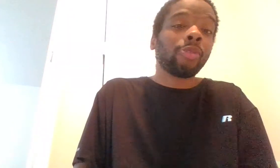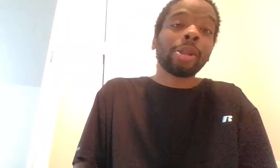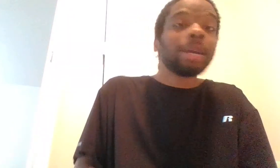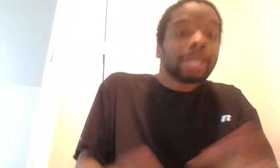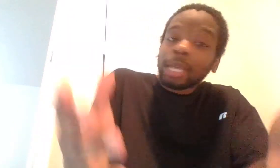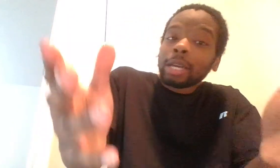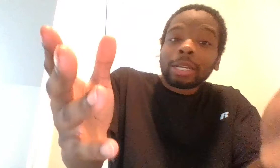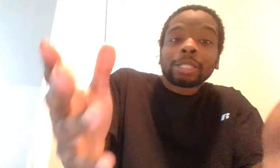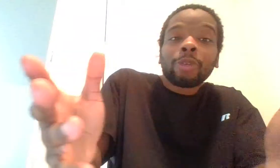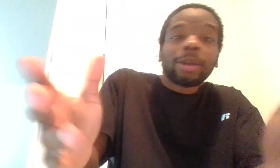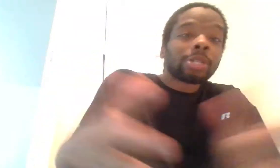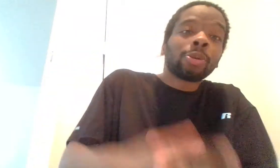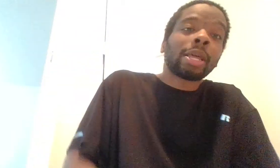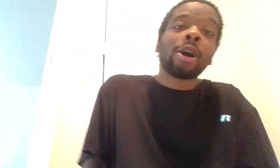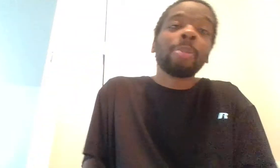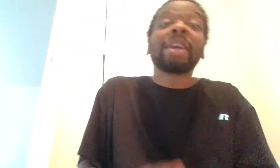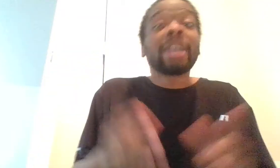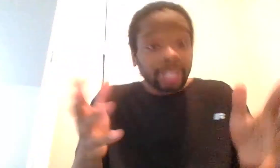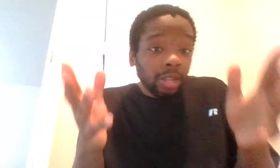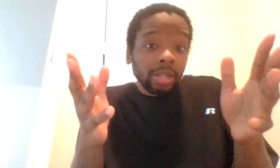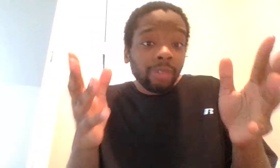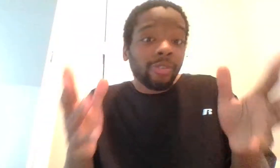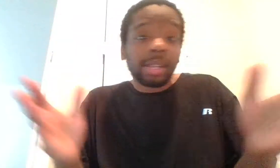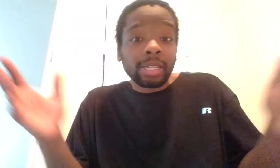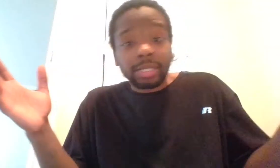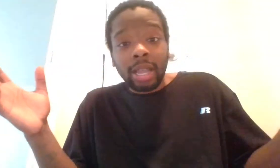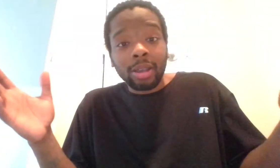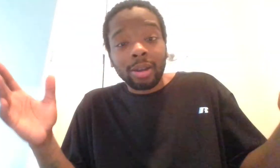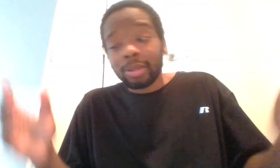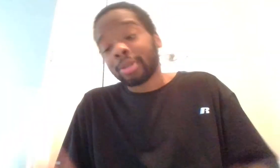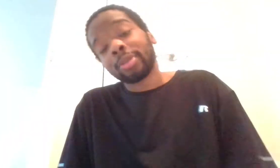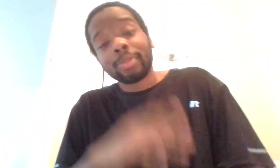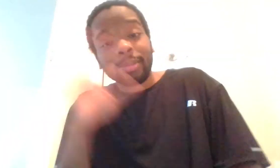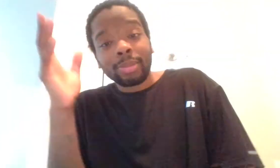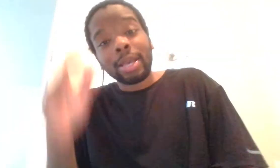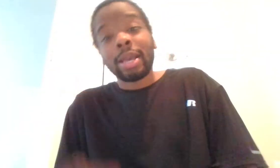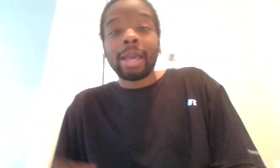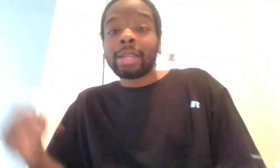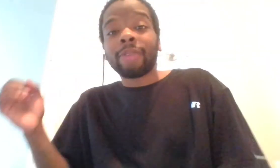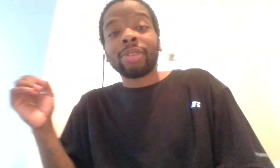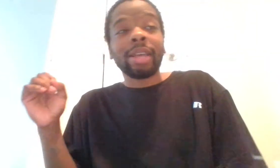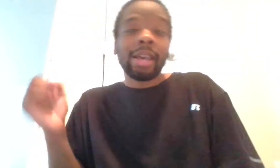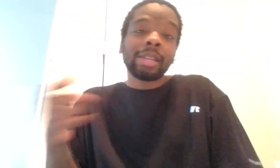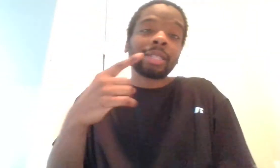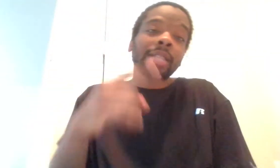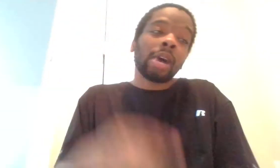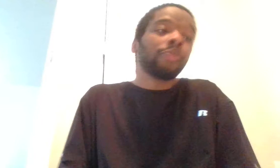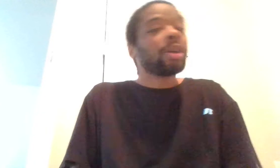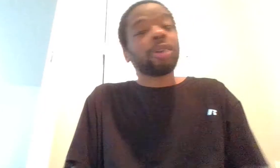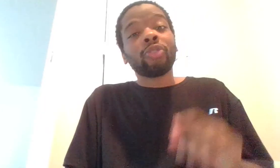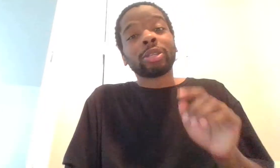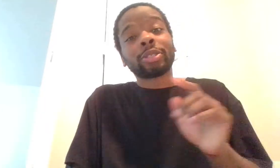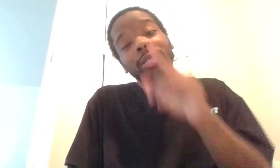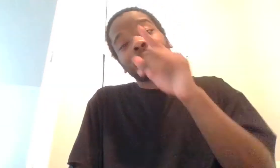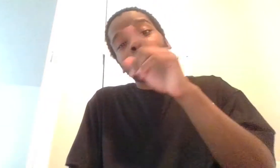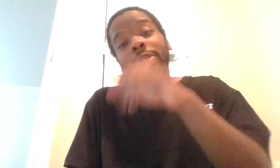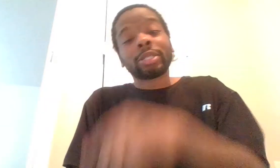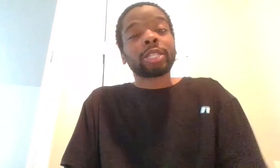for it. Take into consideration without allowing me. still in effect. It's not gone. And if you're in the South, if you're a cis group of six